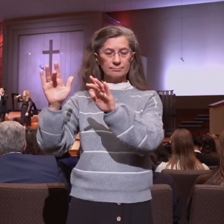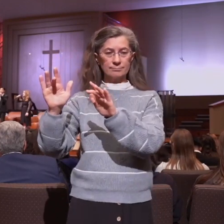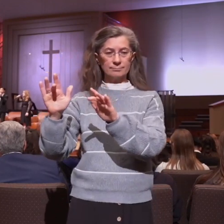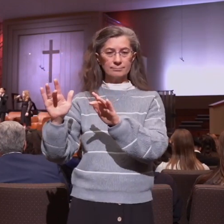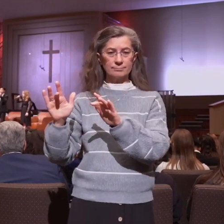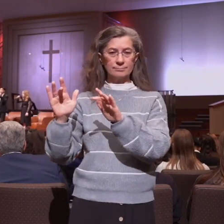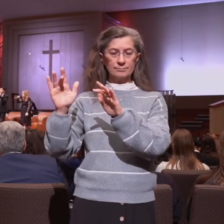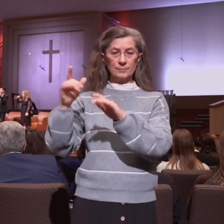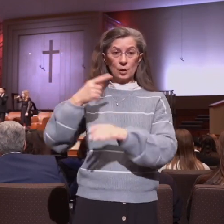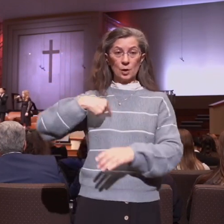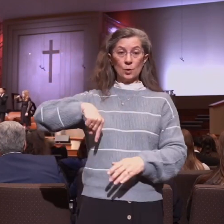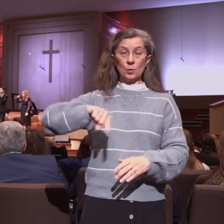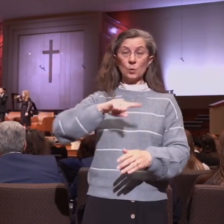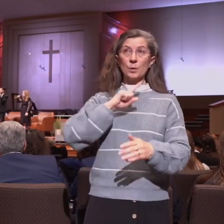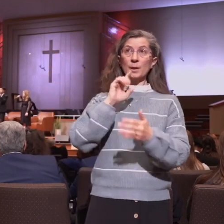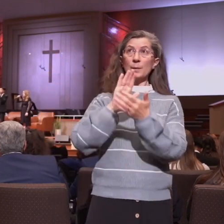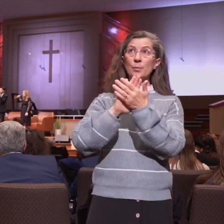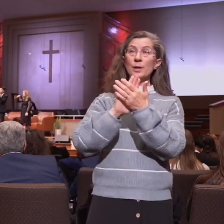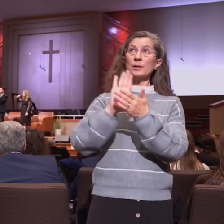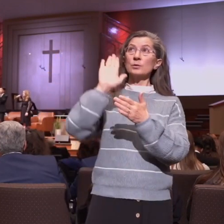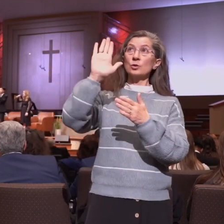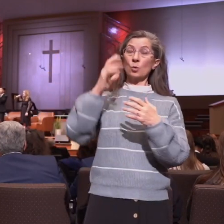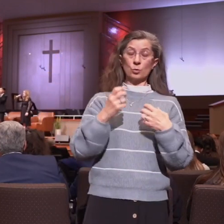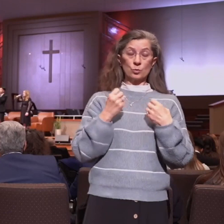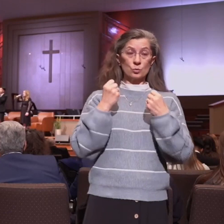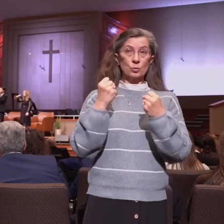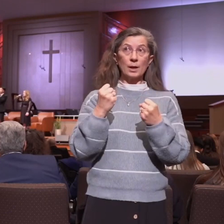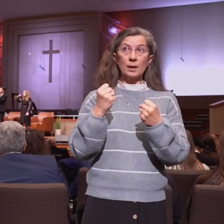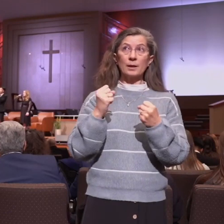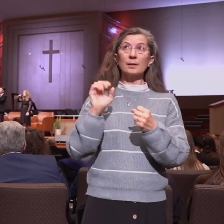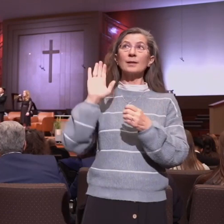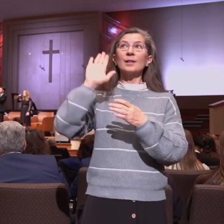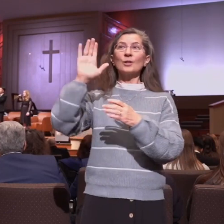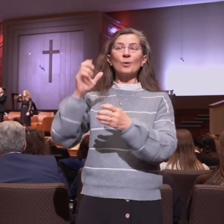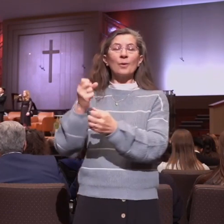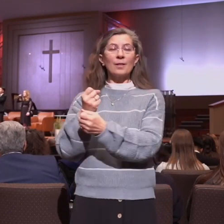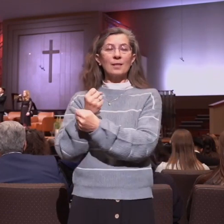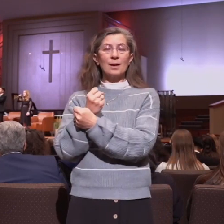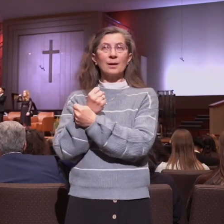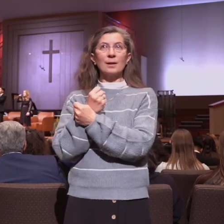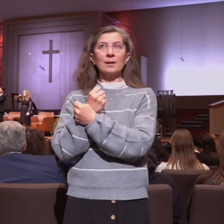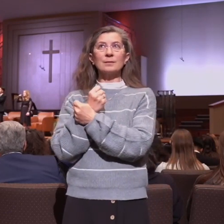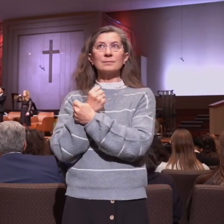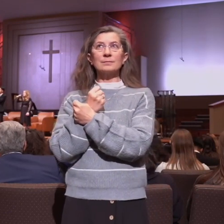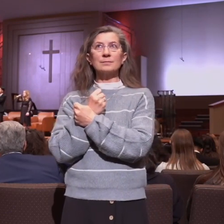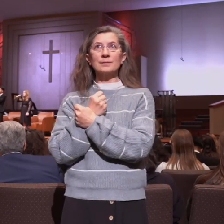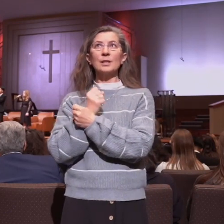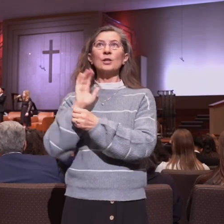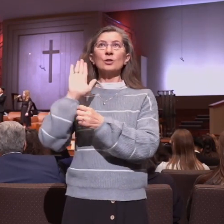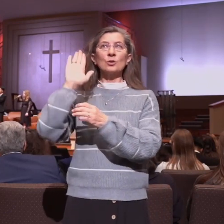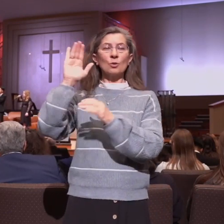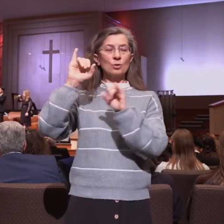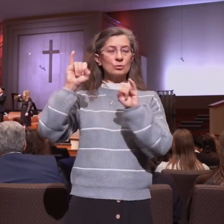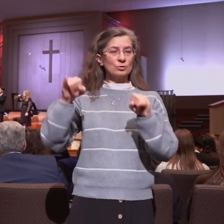We praise your strength and love, Your justice